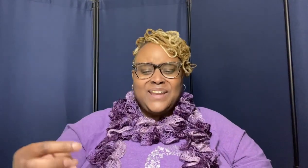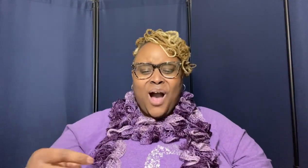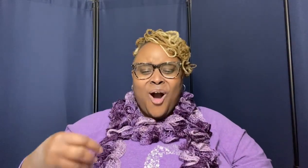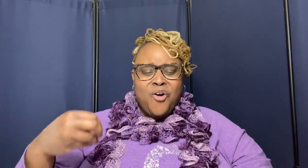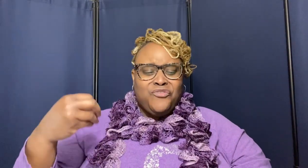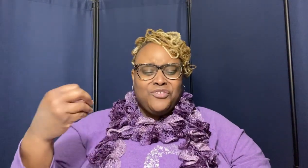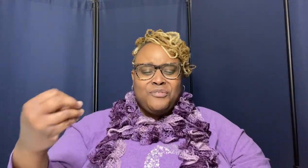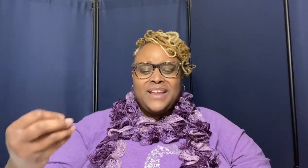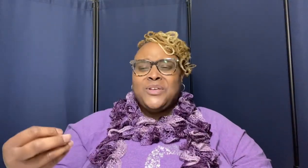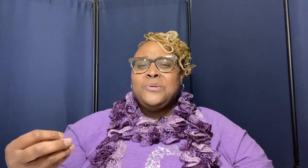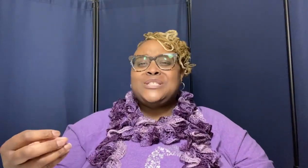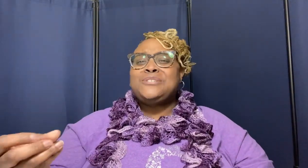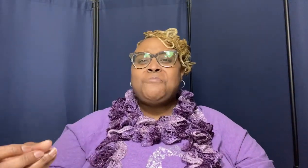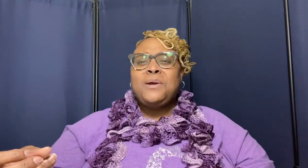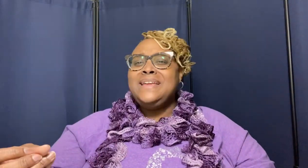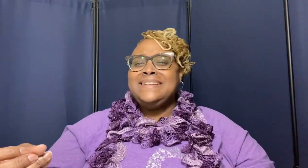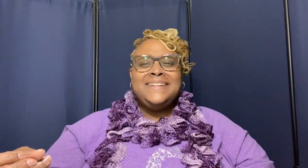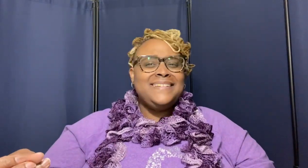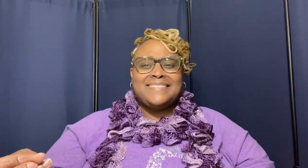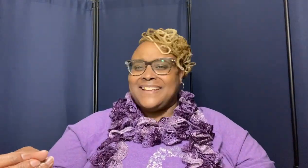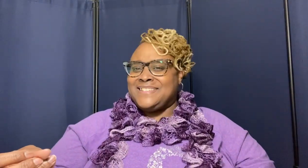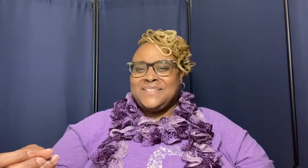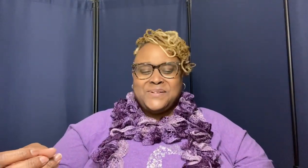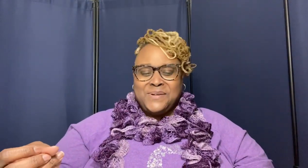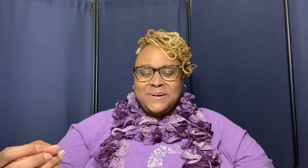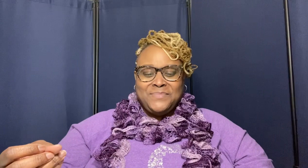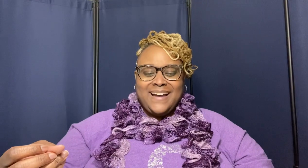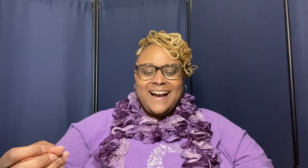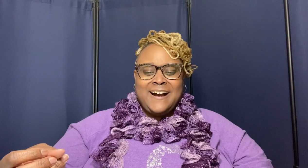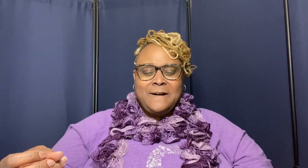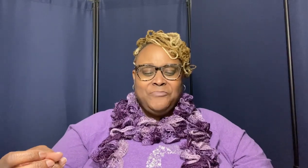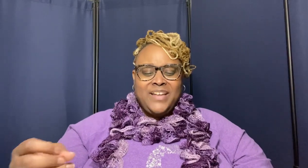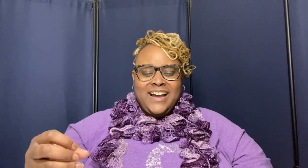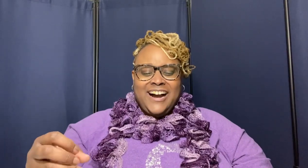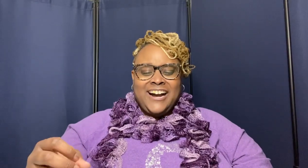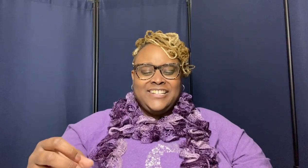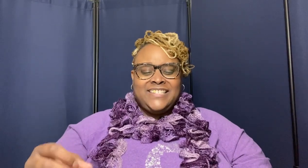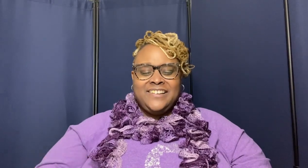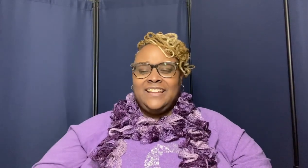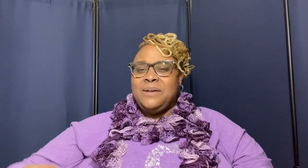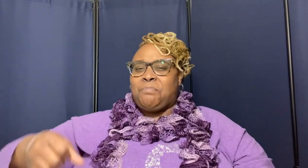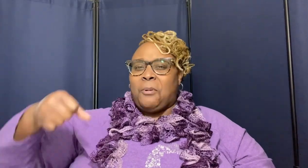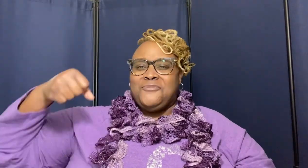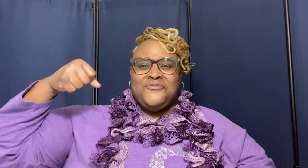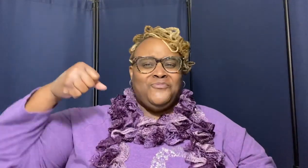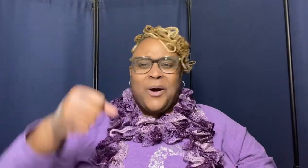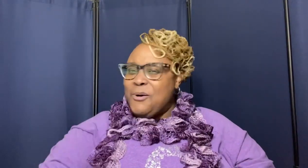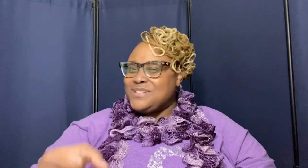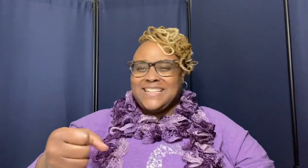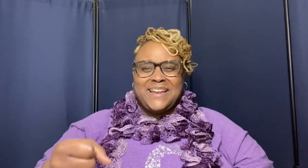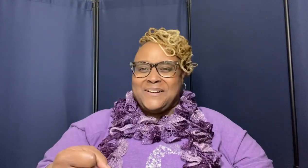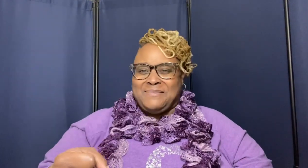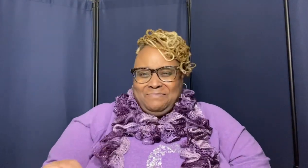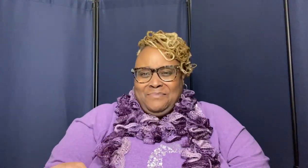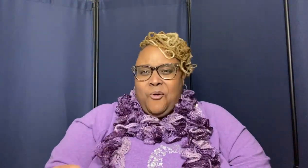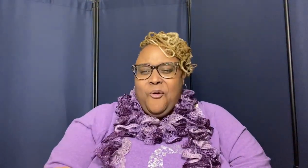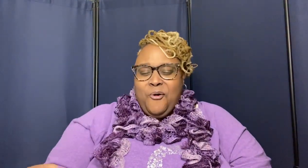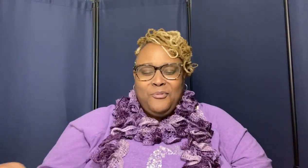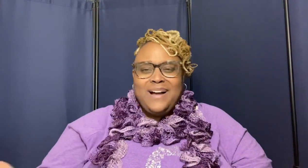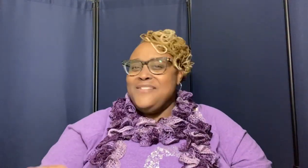offering those sweet nothings to him huh until it provokes him i